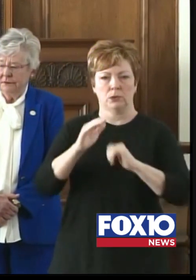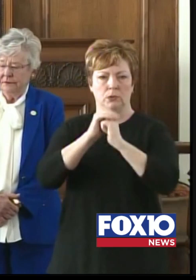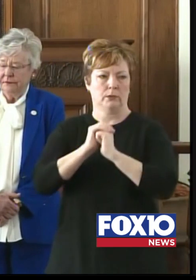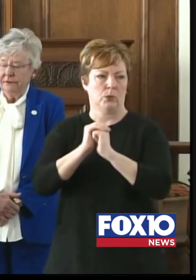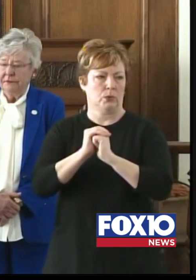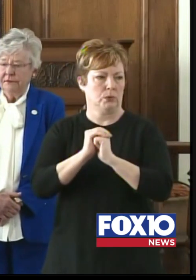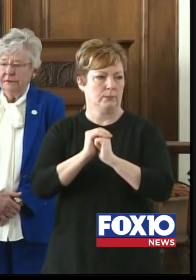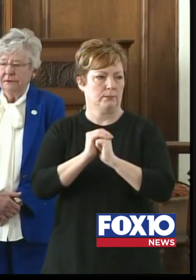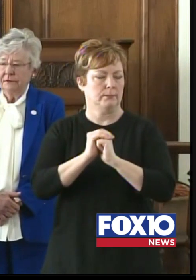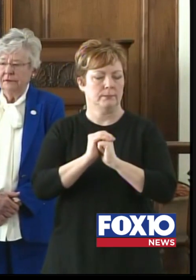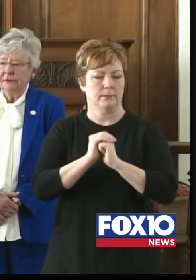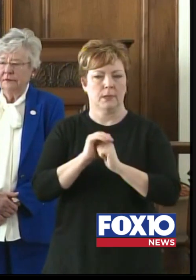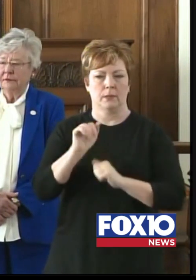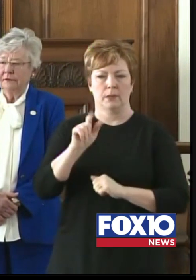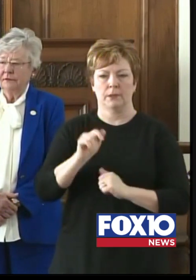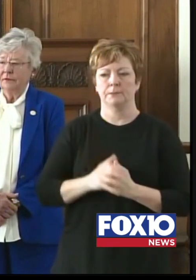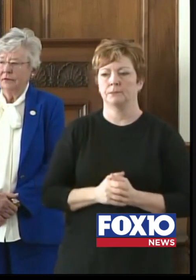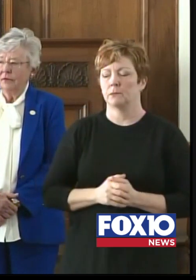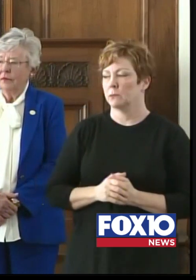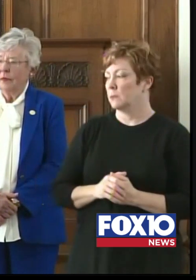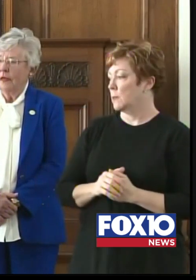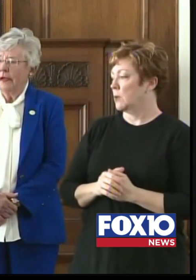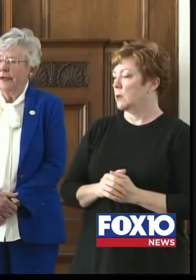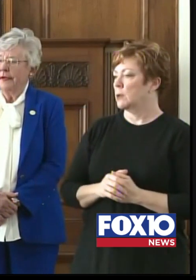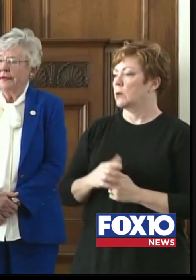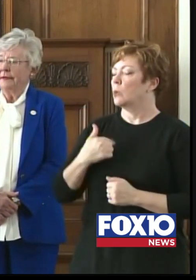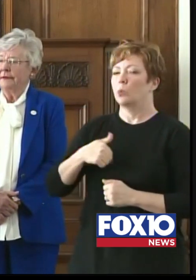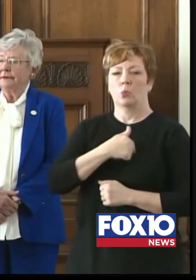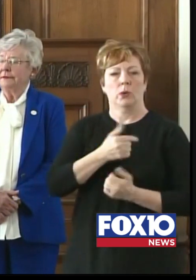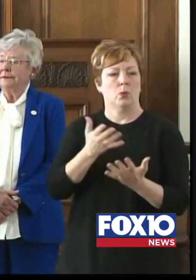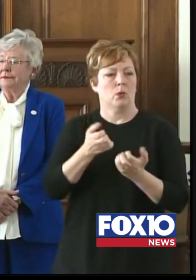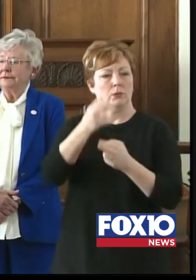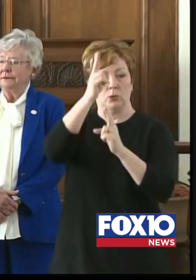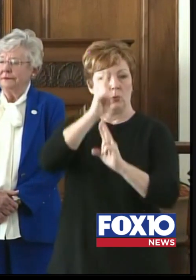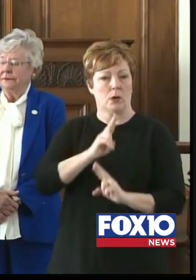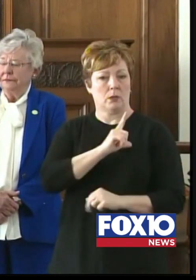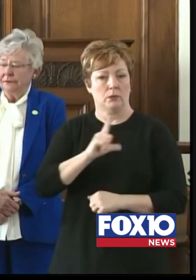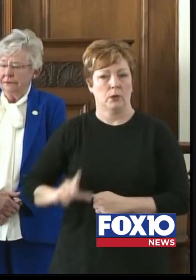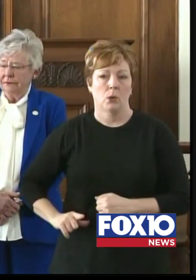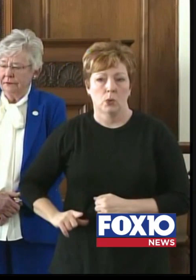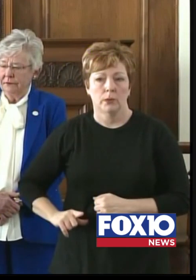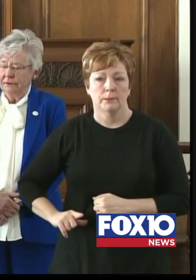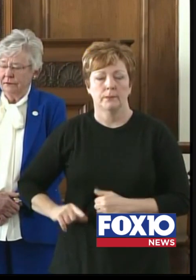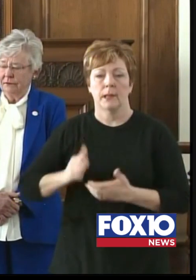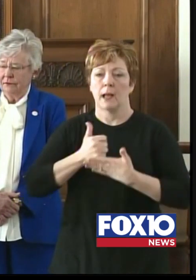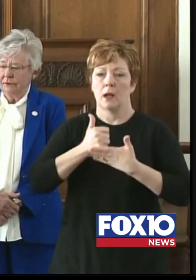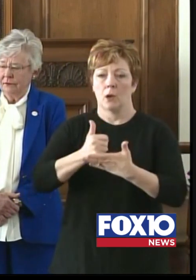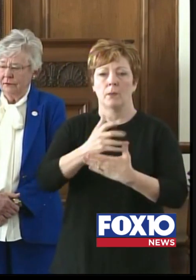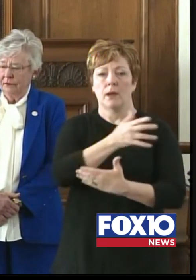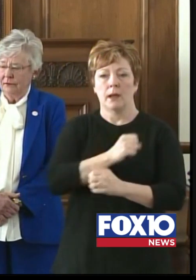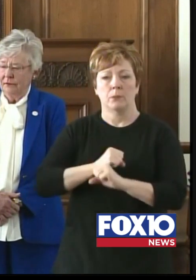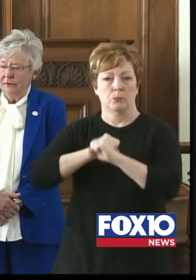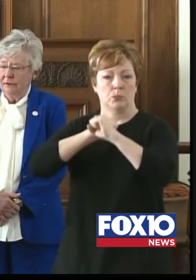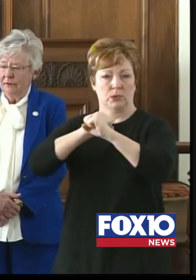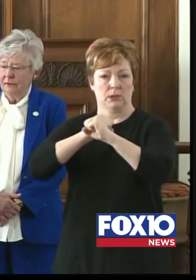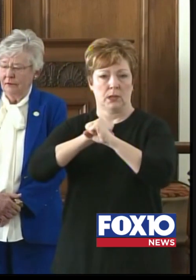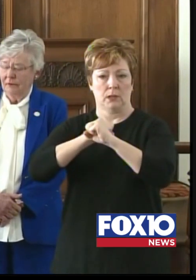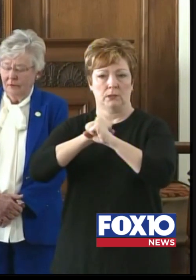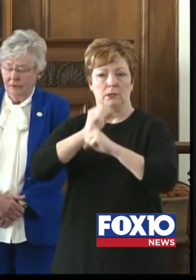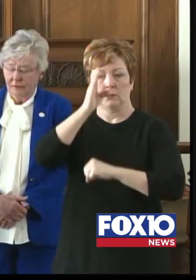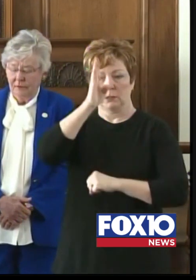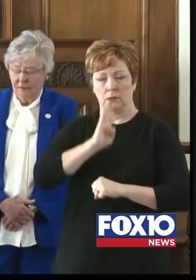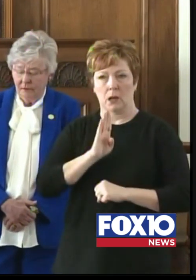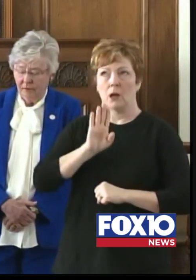Like you, Governor Ivey, we simply want to honor the Lord, help and protect God's people